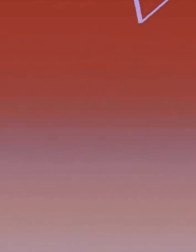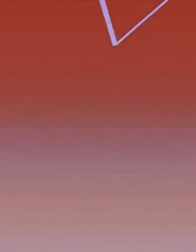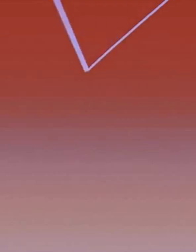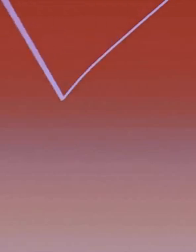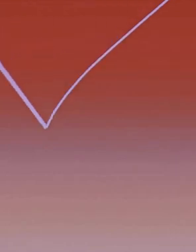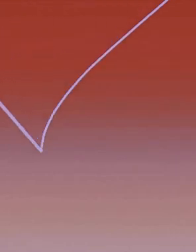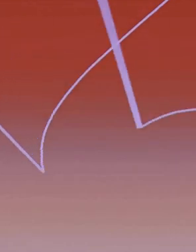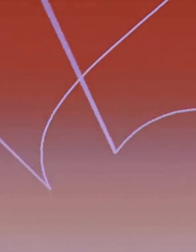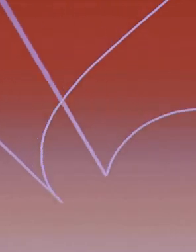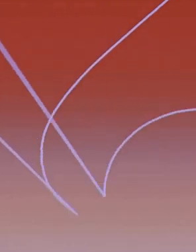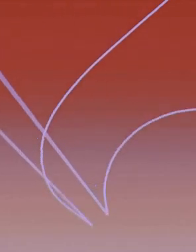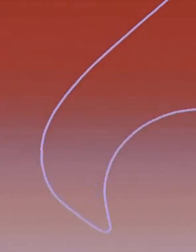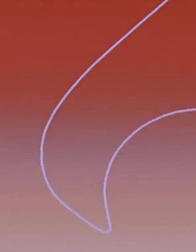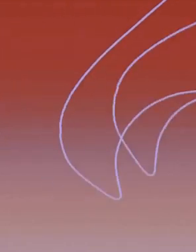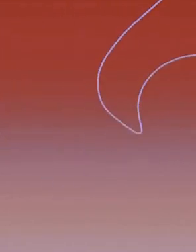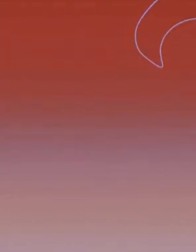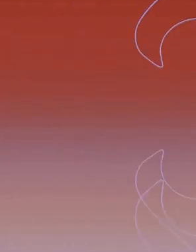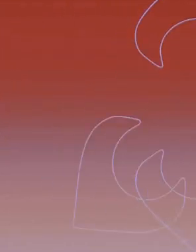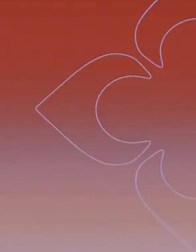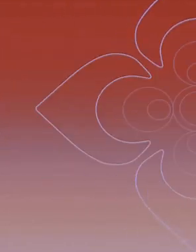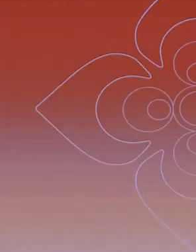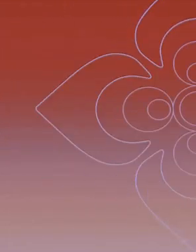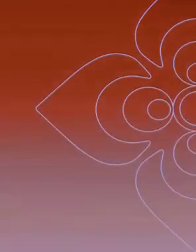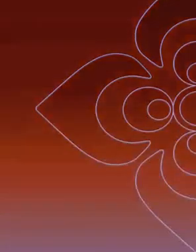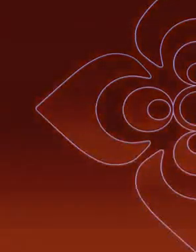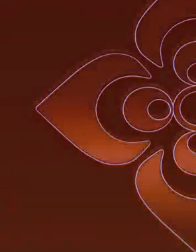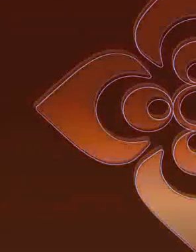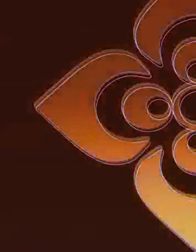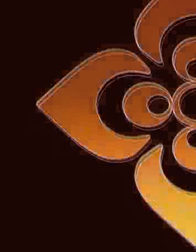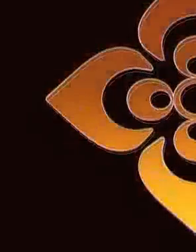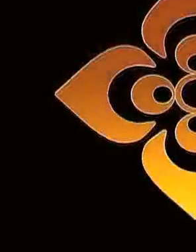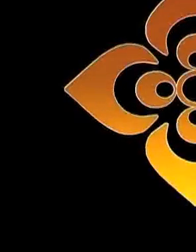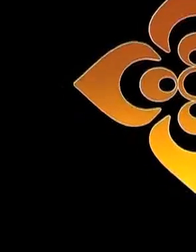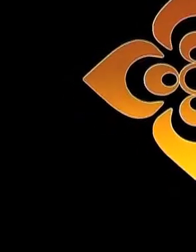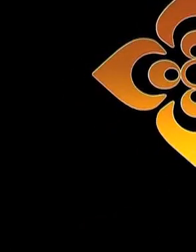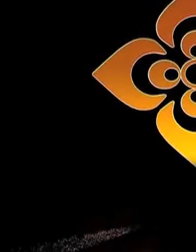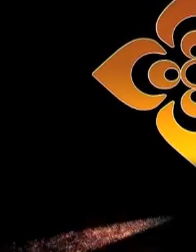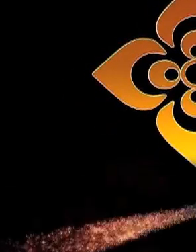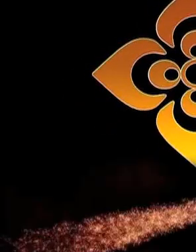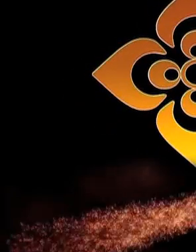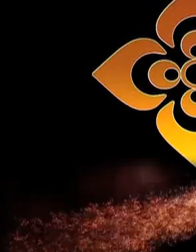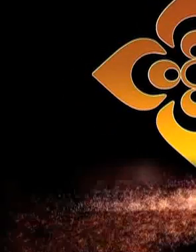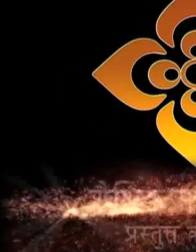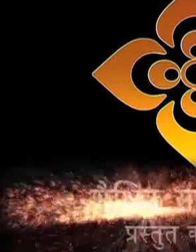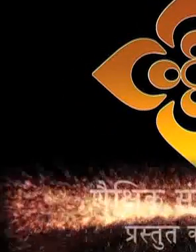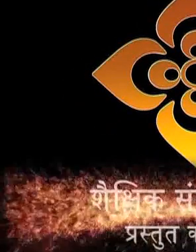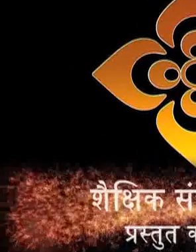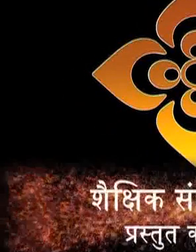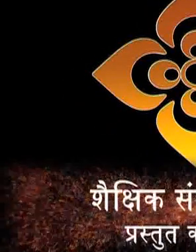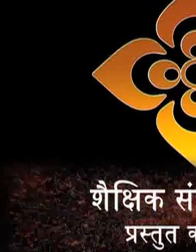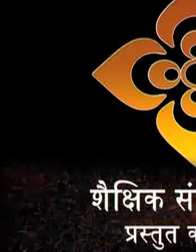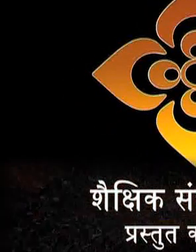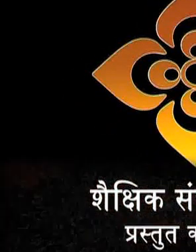www.microsoft.com.com